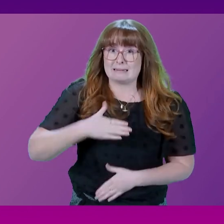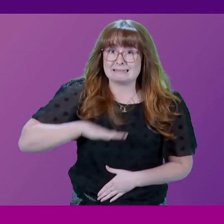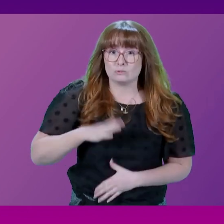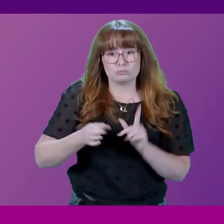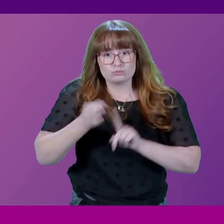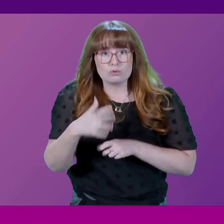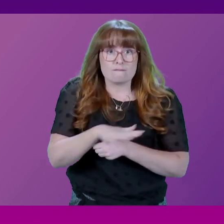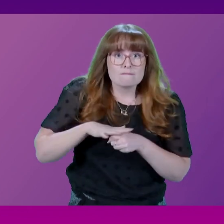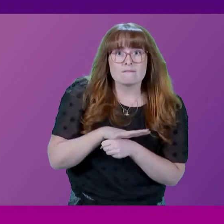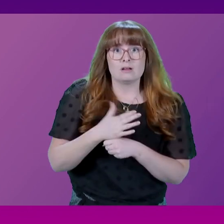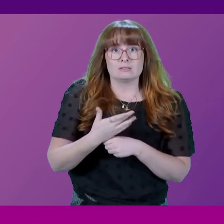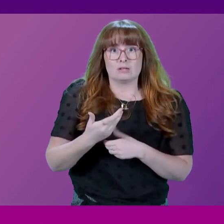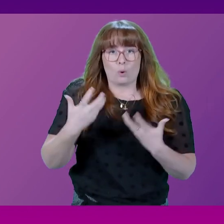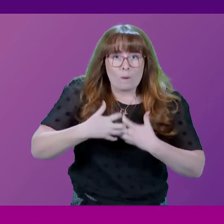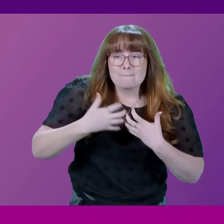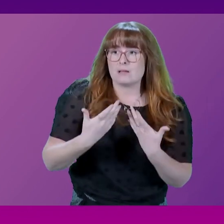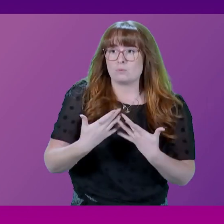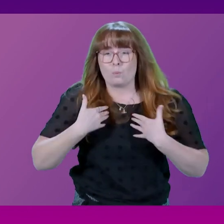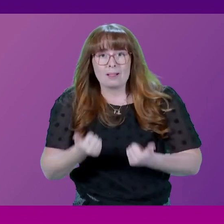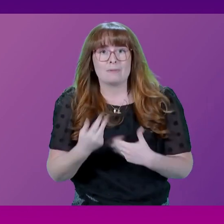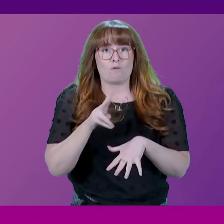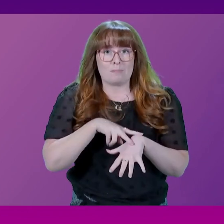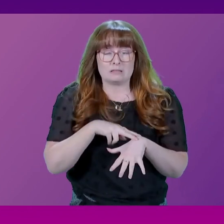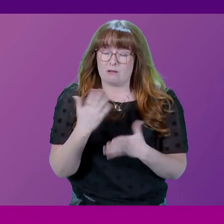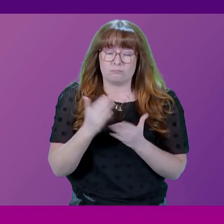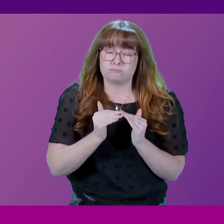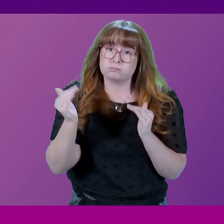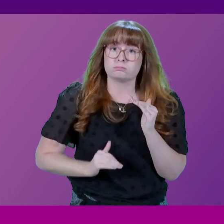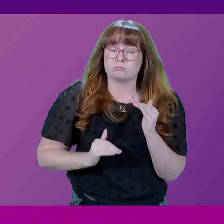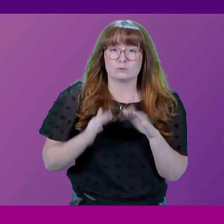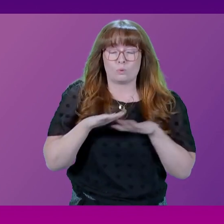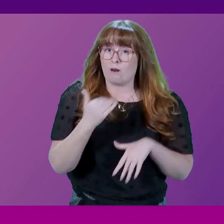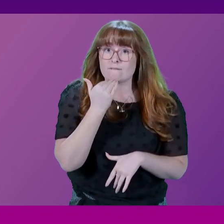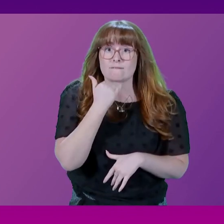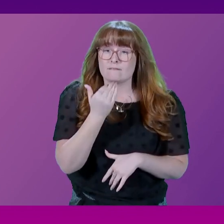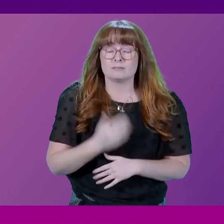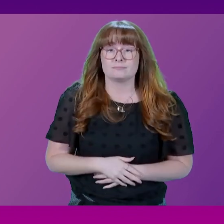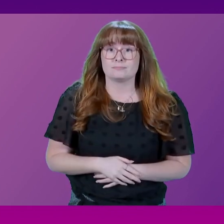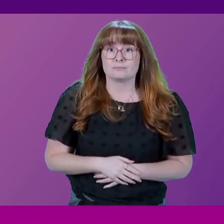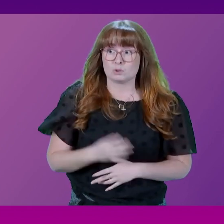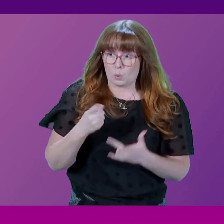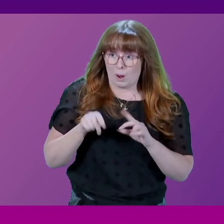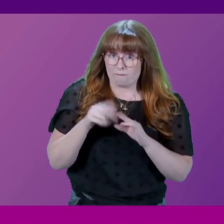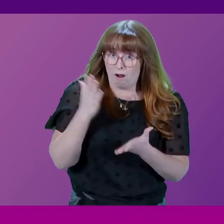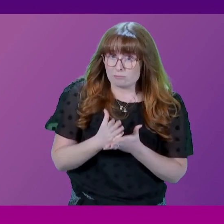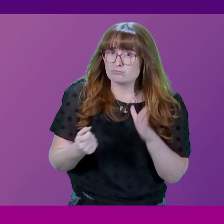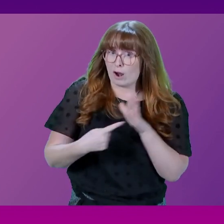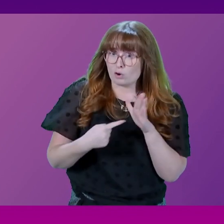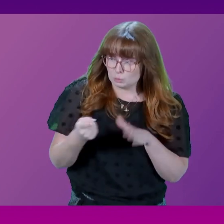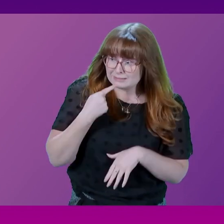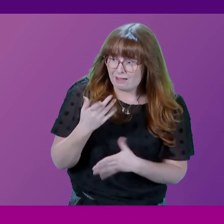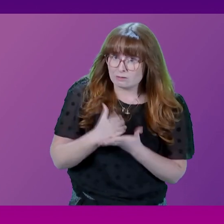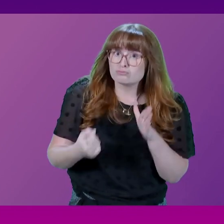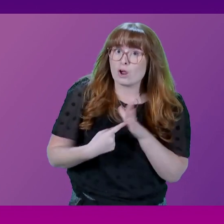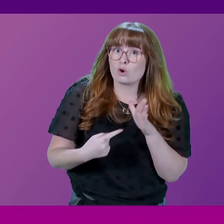conditions and equipment for the well-being of officers and staff. So if this really is a priority for